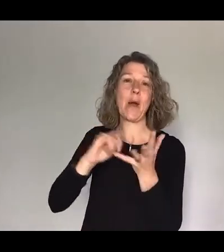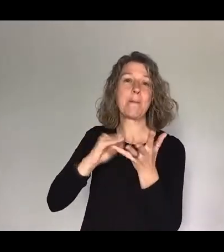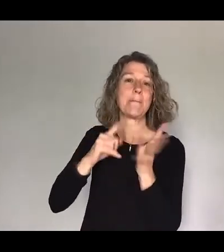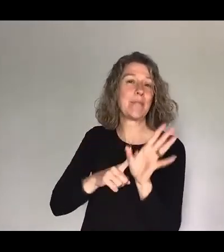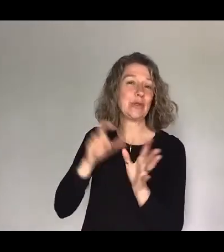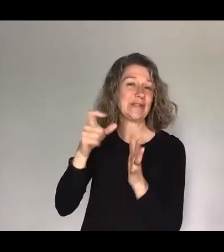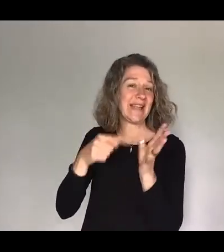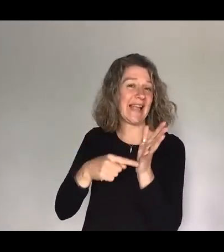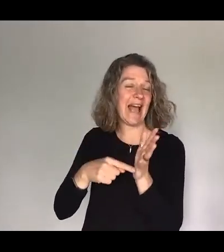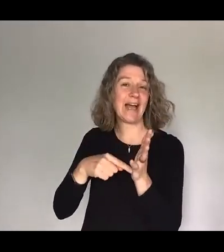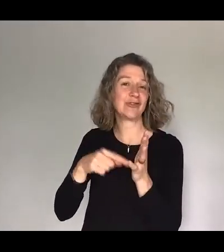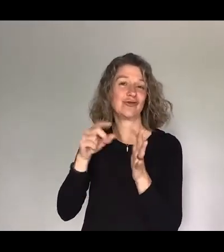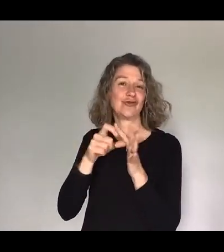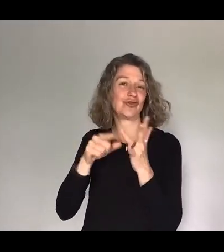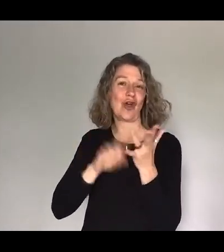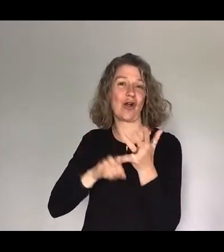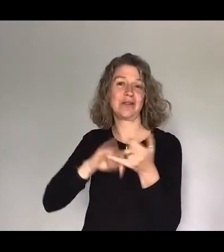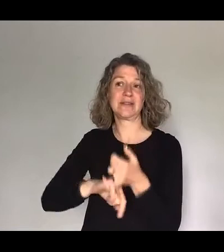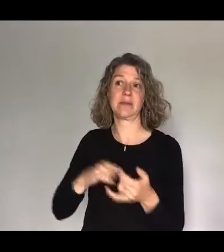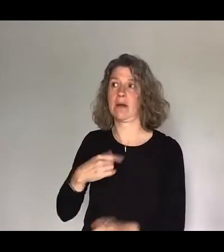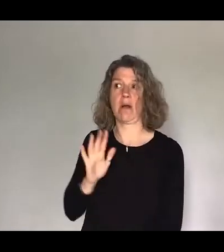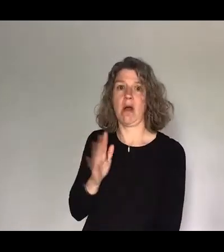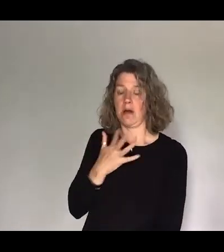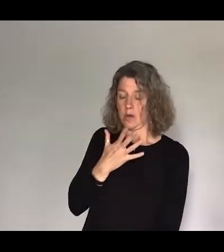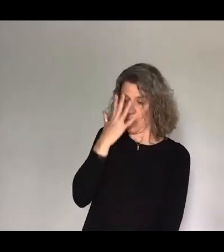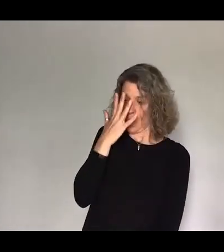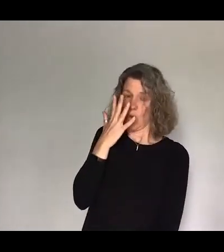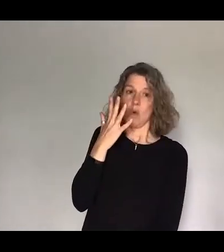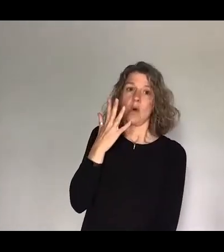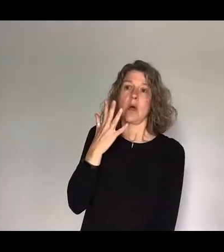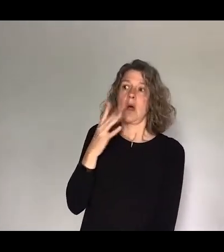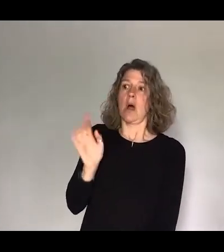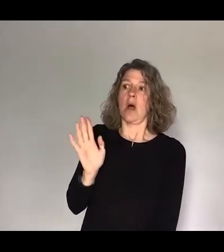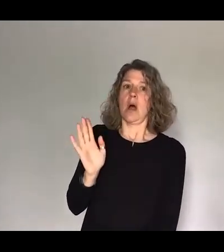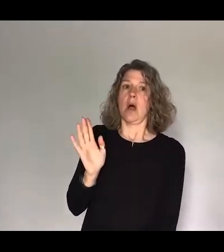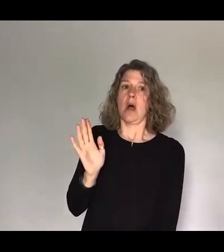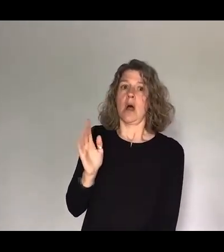but I couldn't I went so embarrassed and all I could think in that moment was I should not